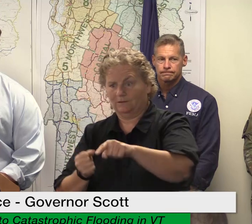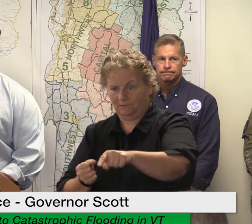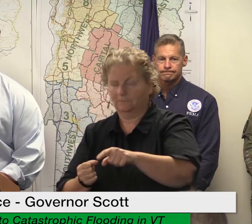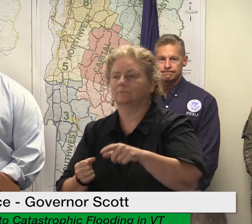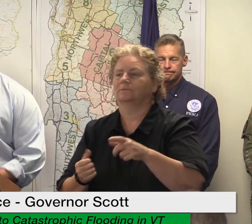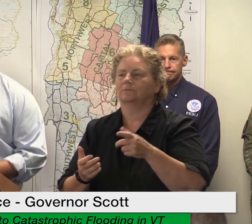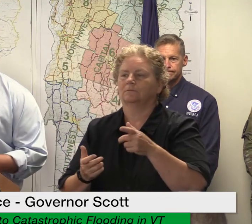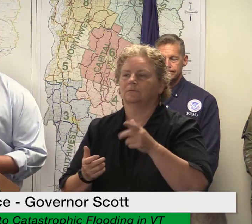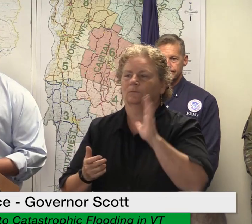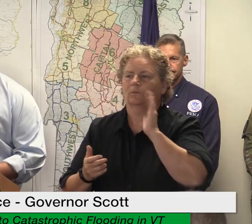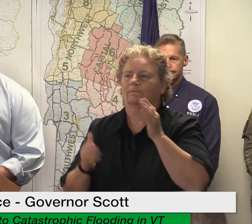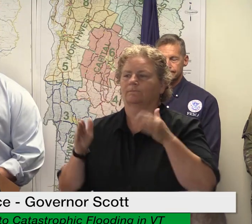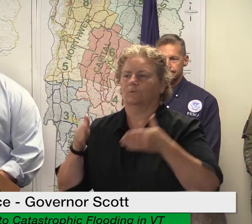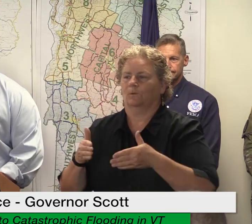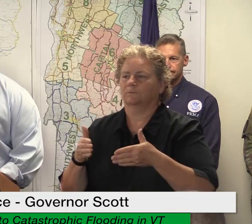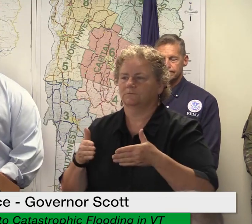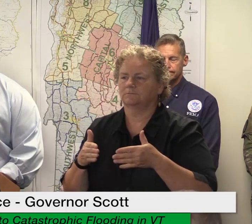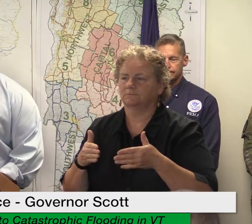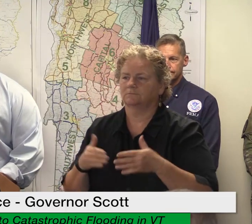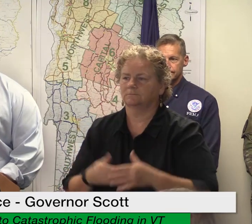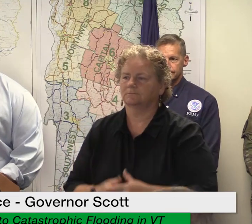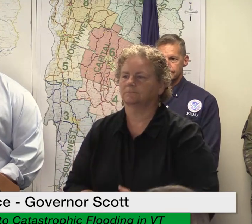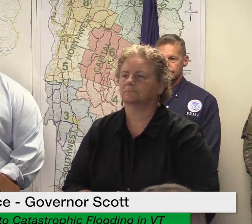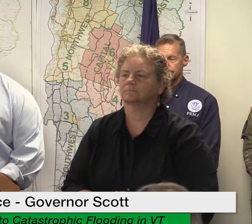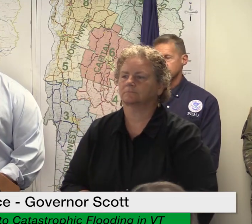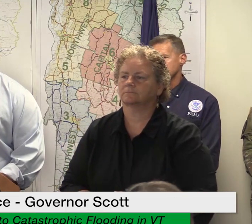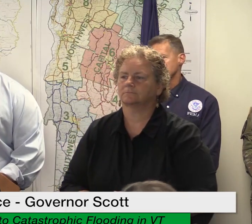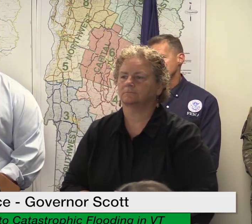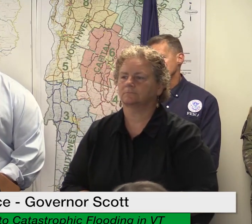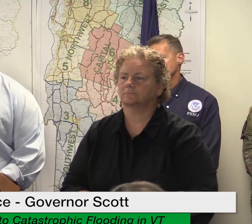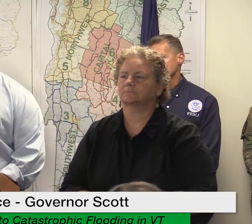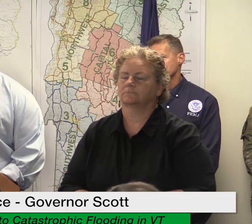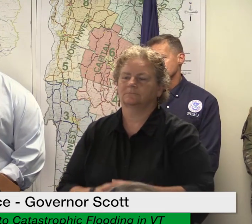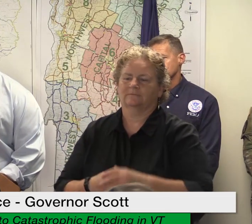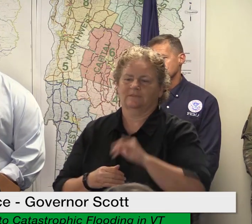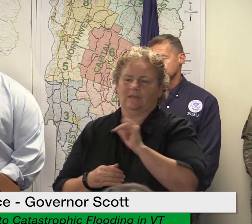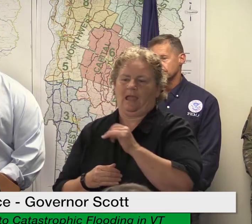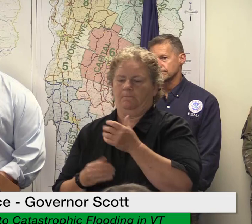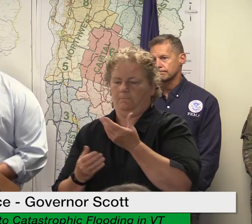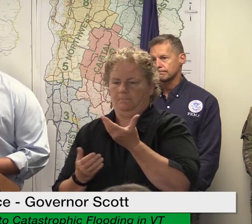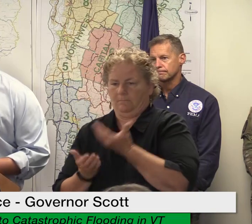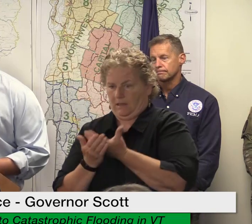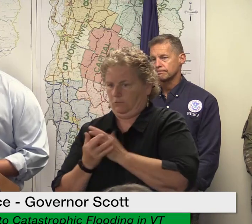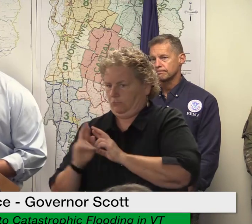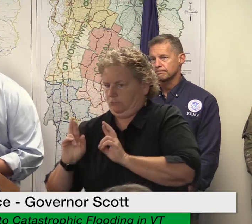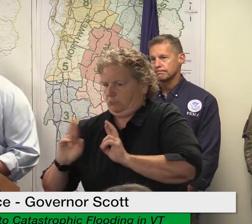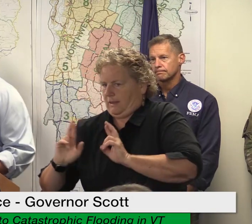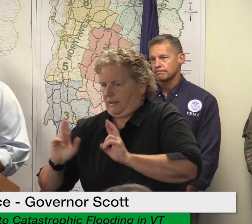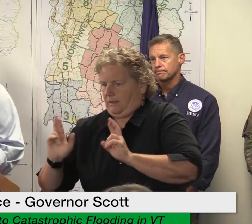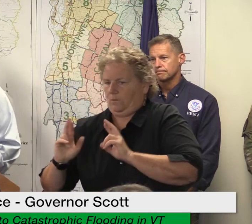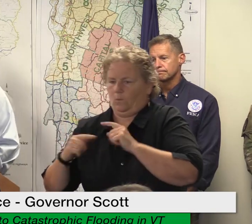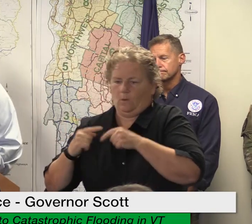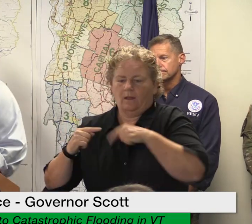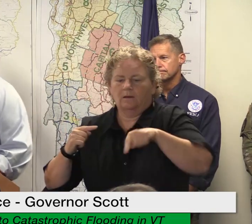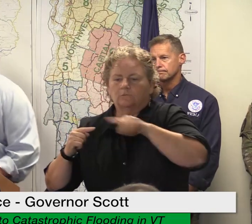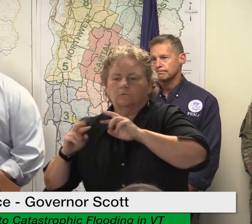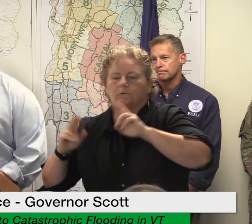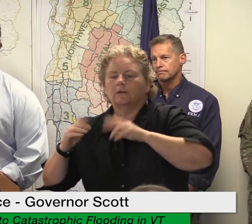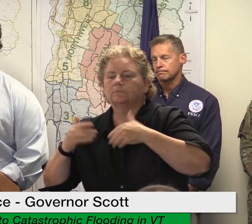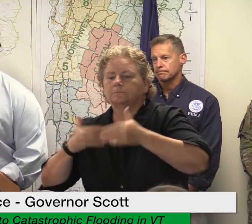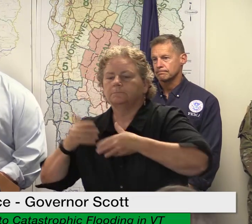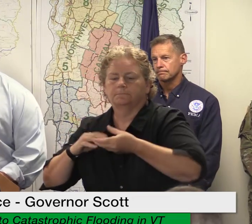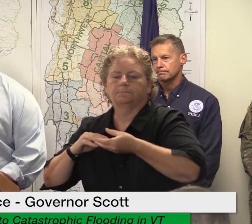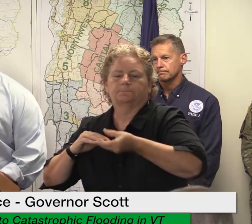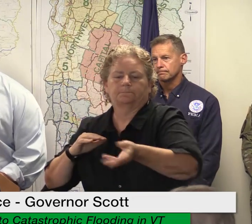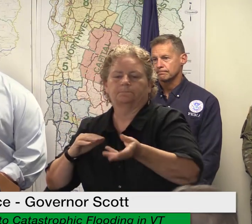the administration deploy these additional resources if and when they become available i'd also like to mention that the